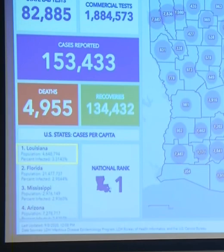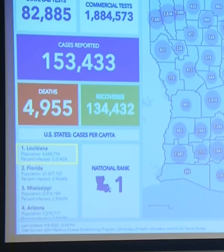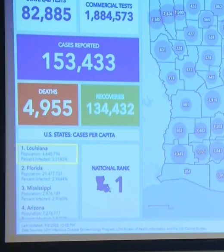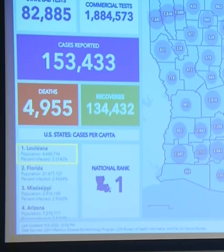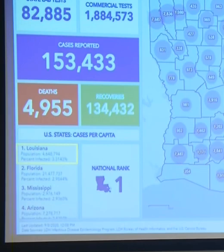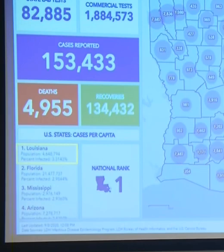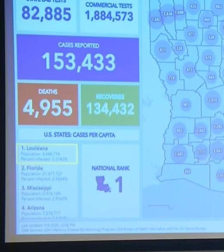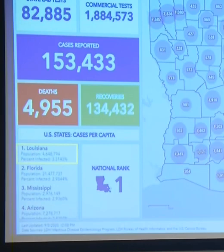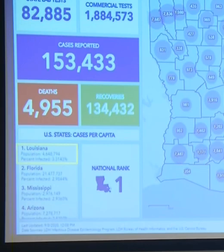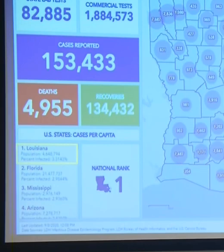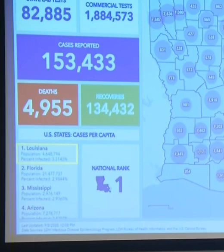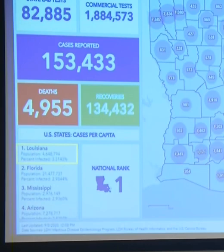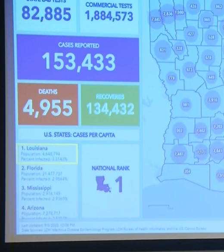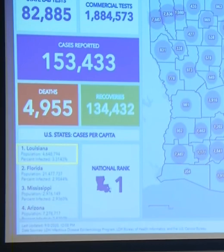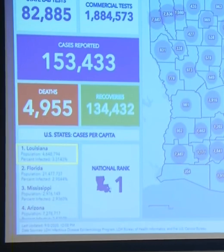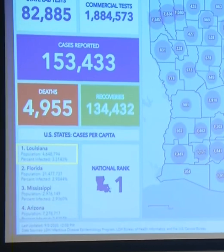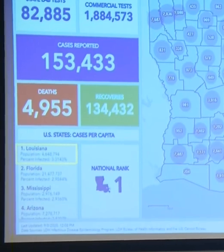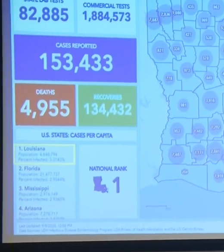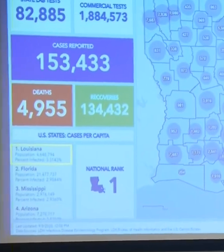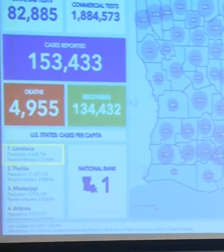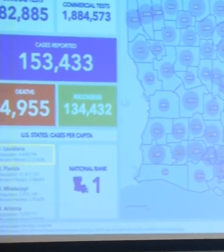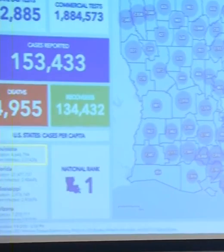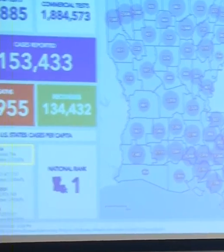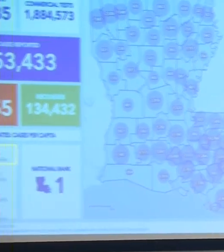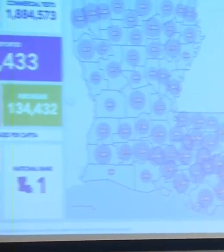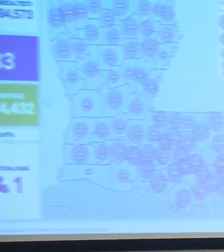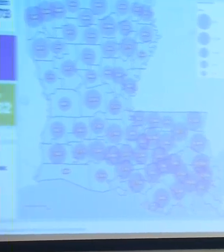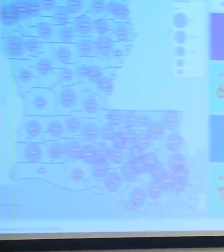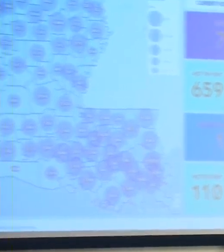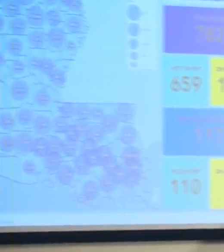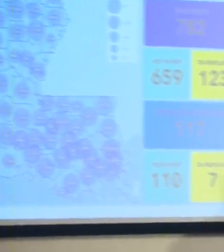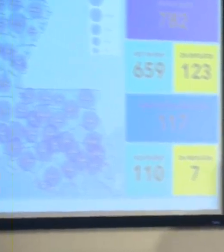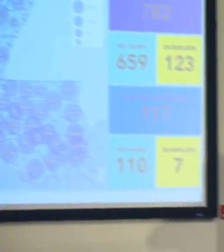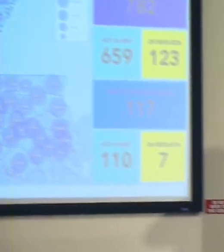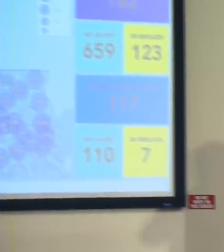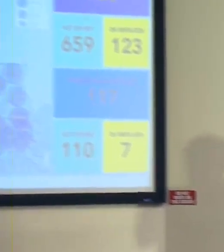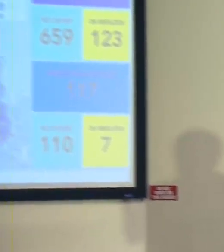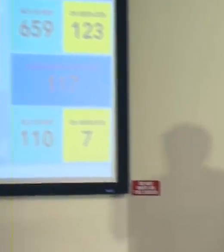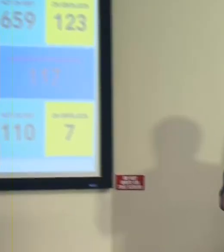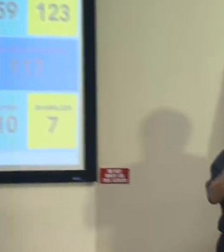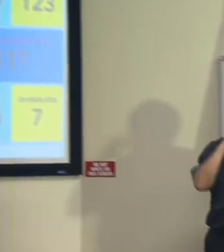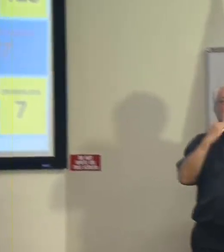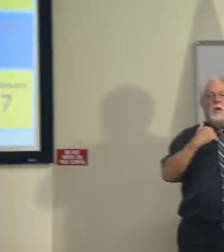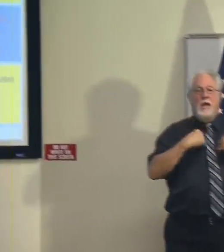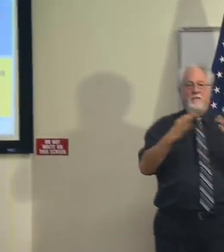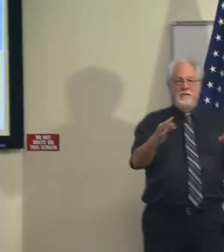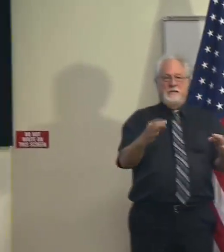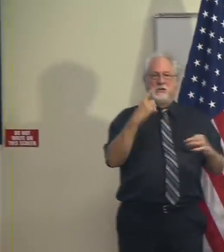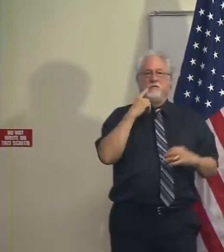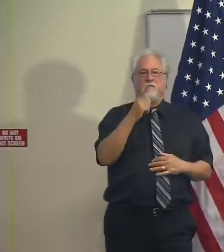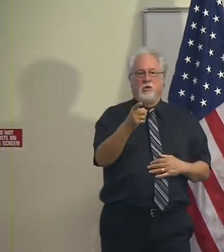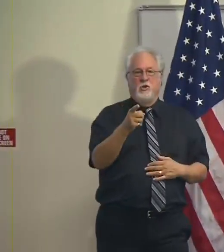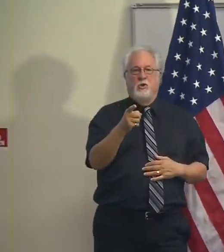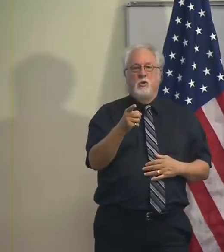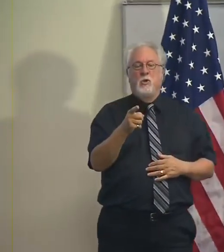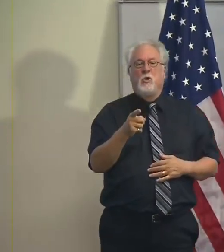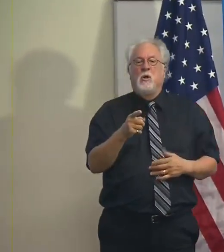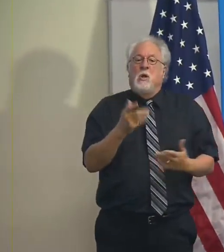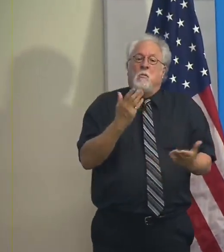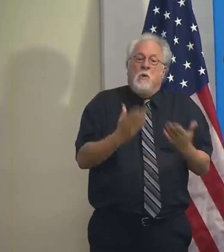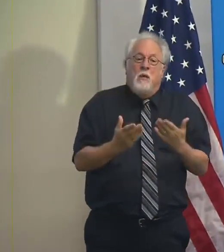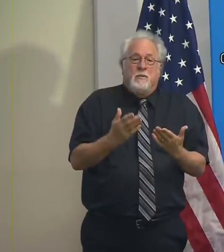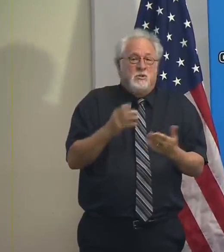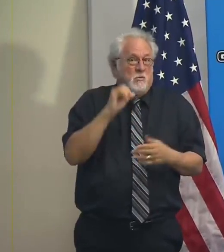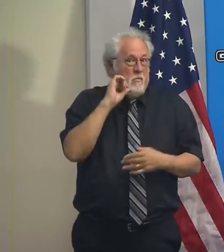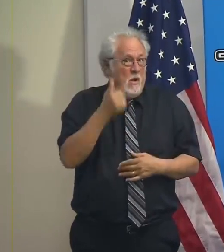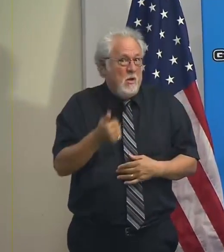I am aware that the phase two executive order expires Friday. We will have a decision for you perhaps as